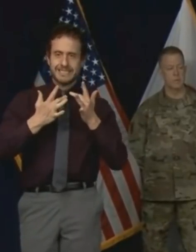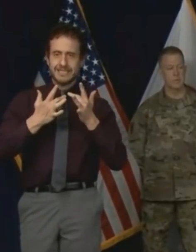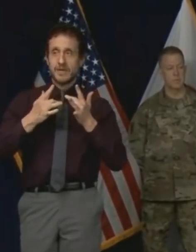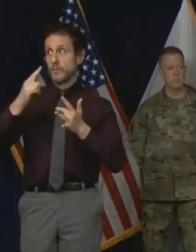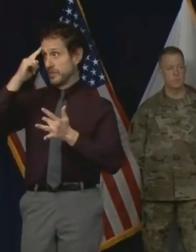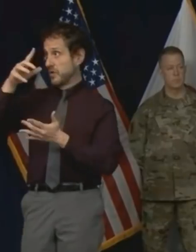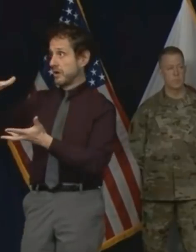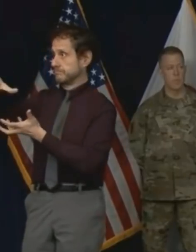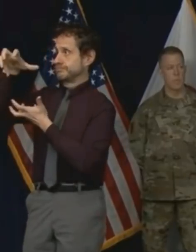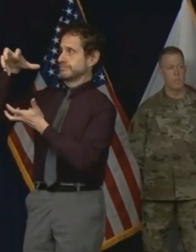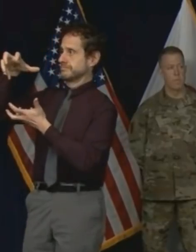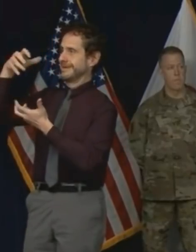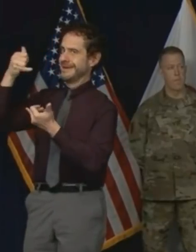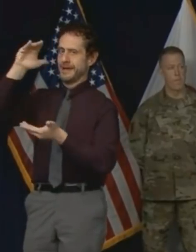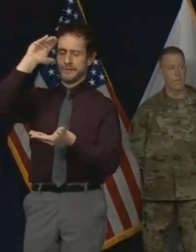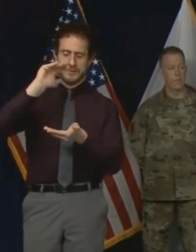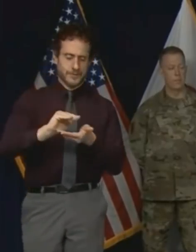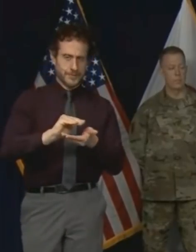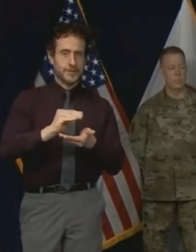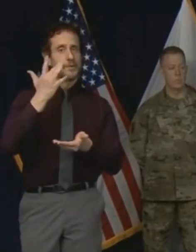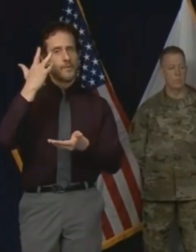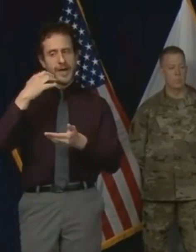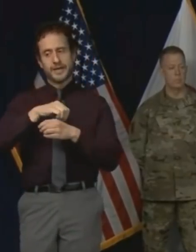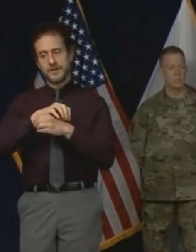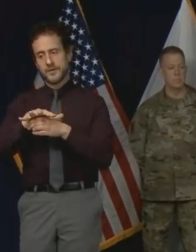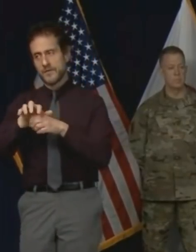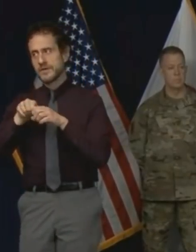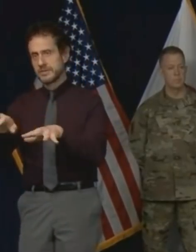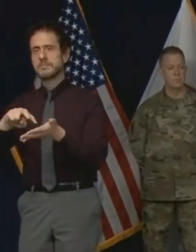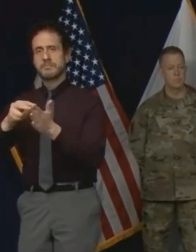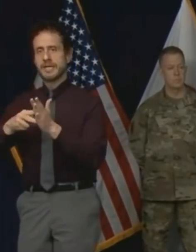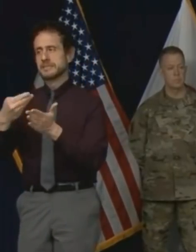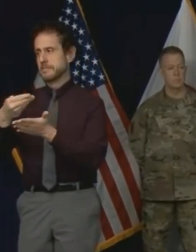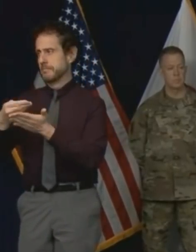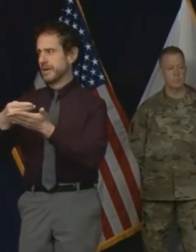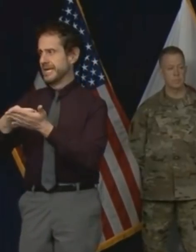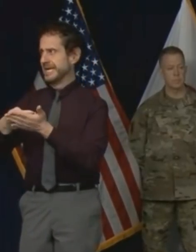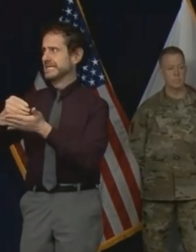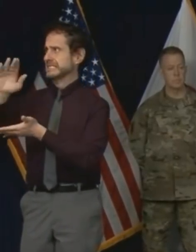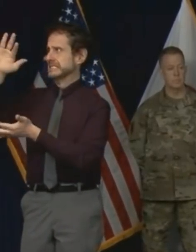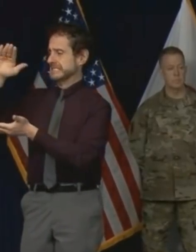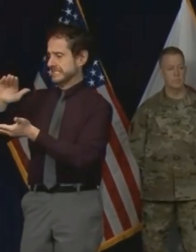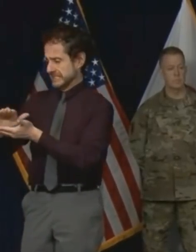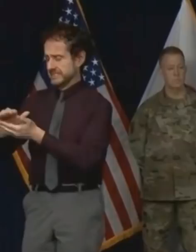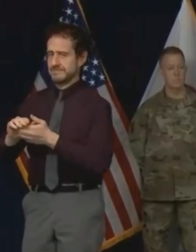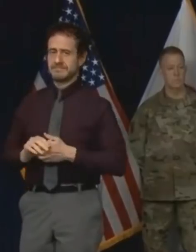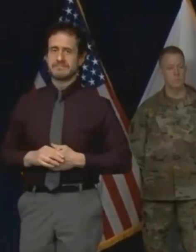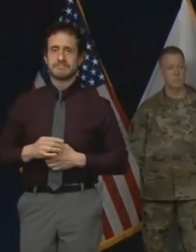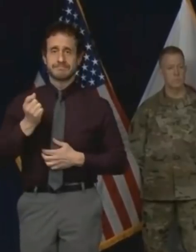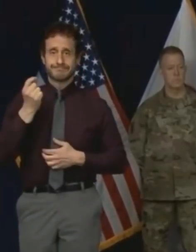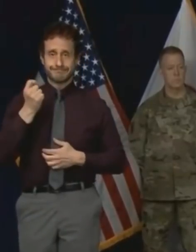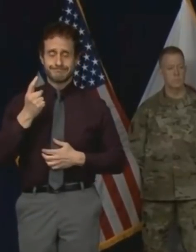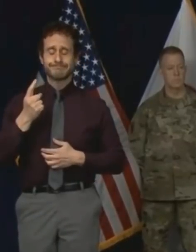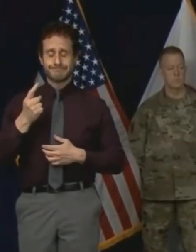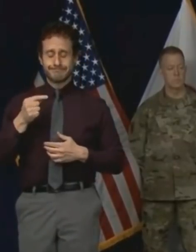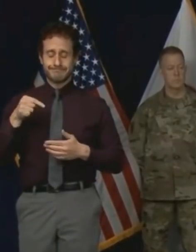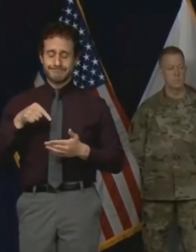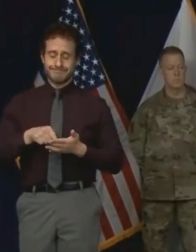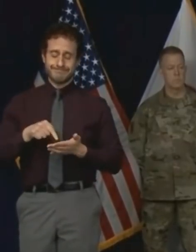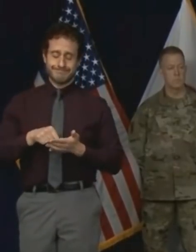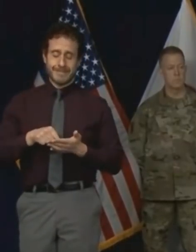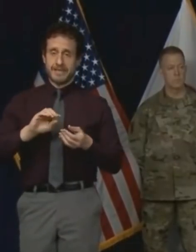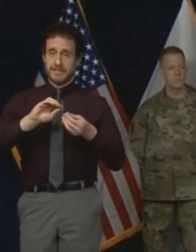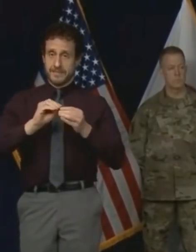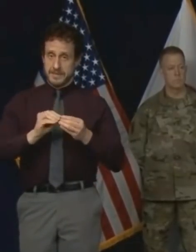due to the impacts of COVID-19. As I do so keep in mind that these are preliminary and estimated